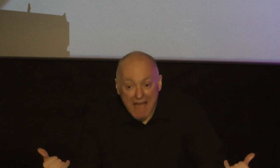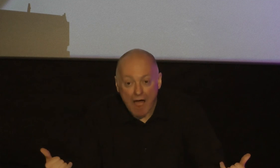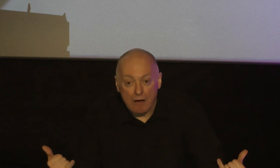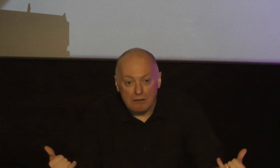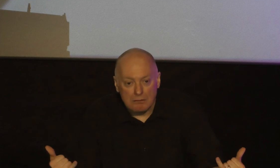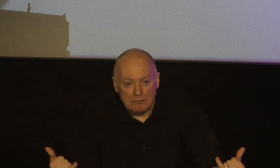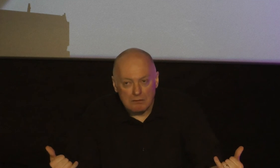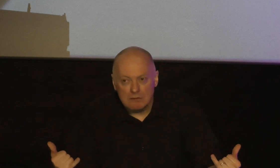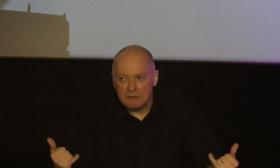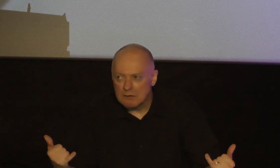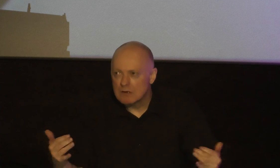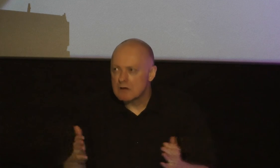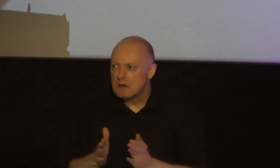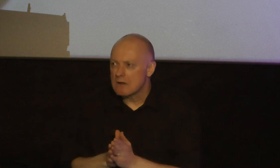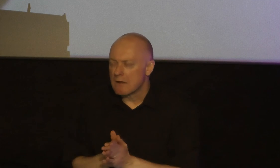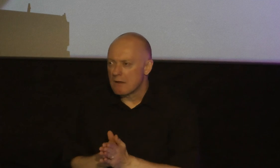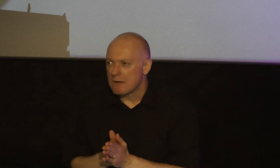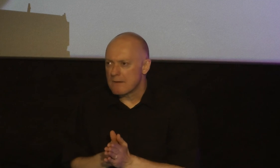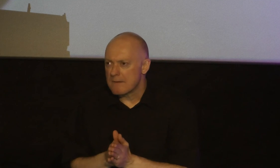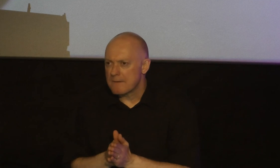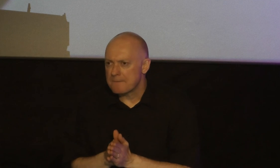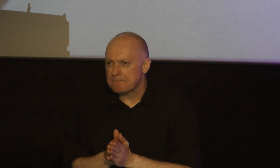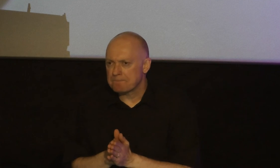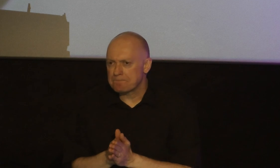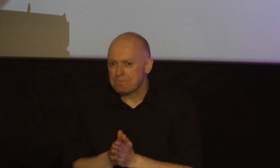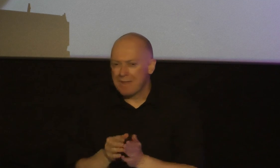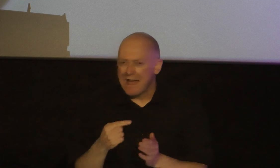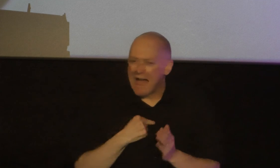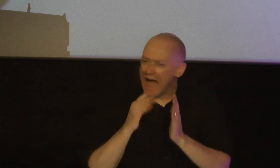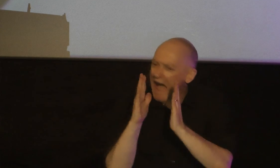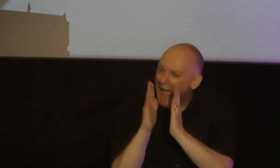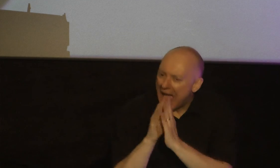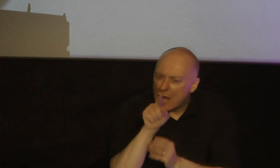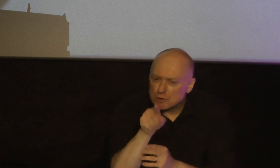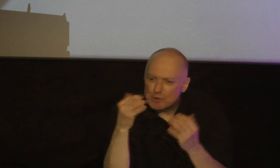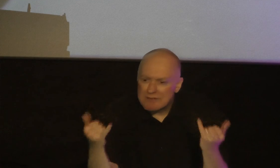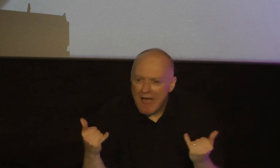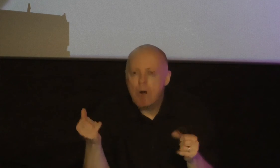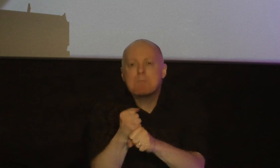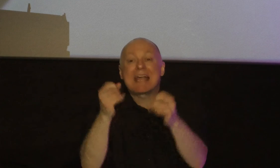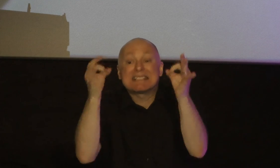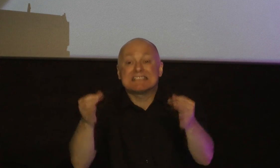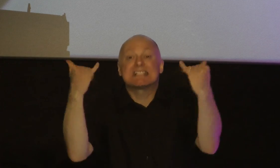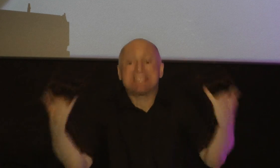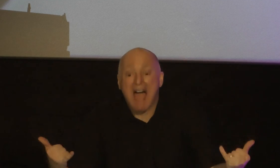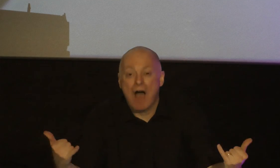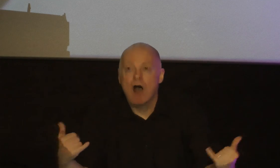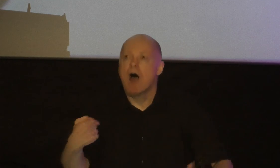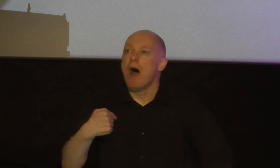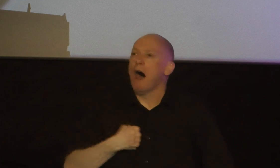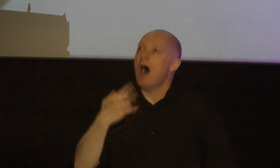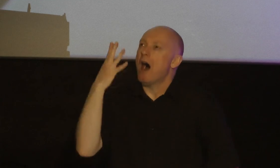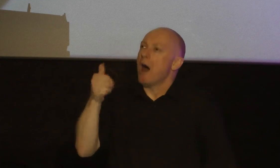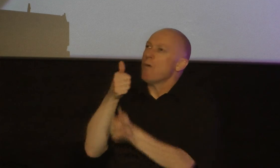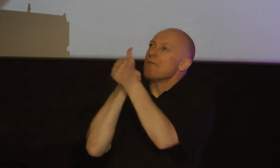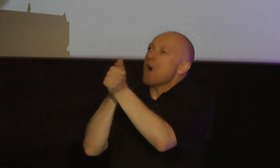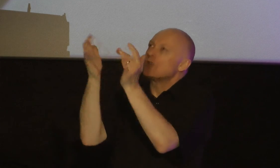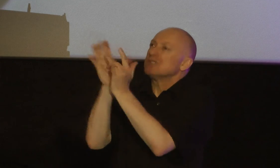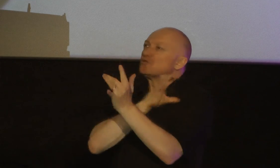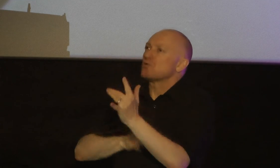I'm asking you to make a decision I will abide in Jesus Christ each day to find